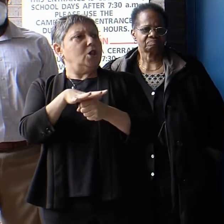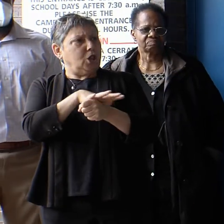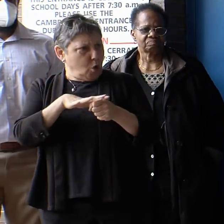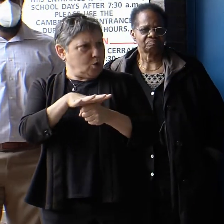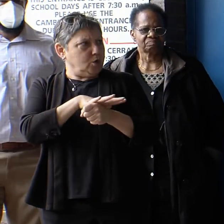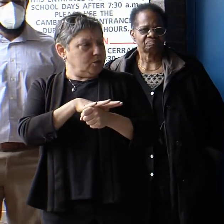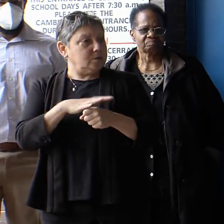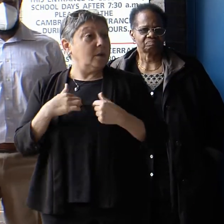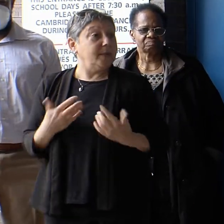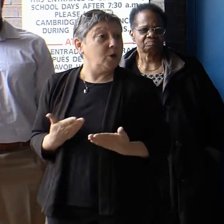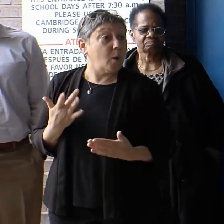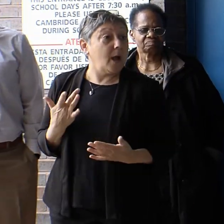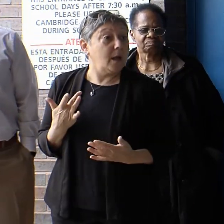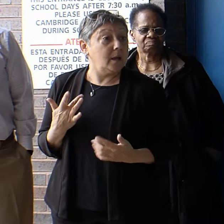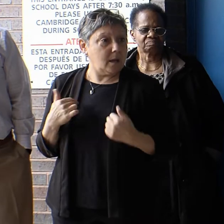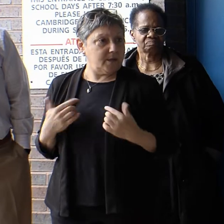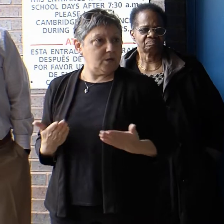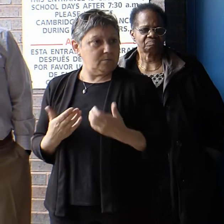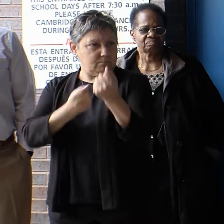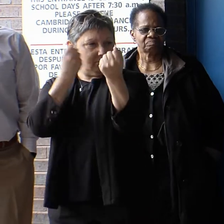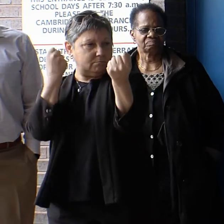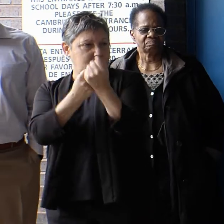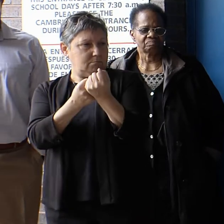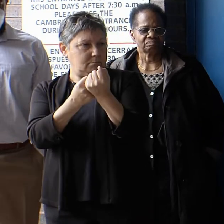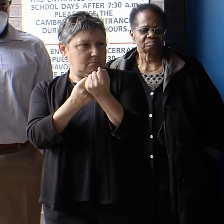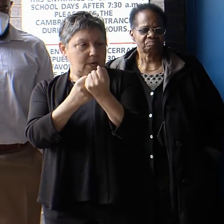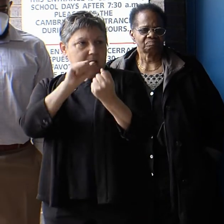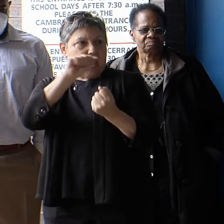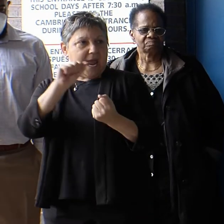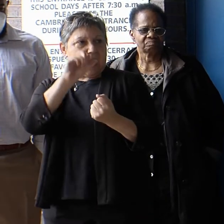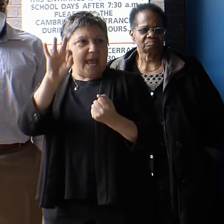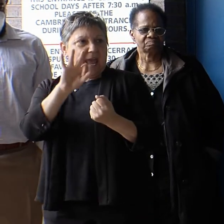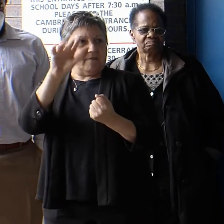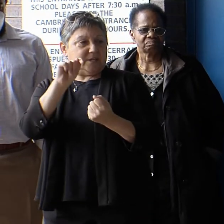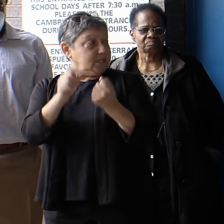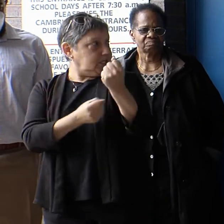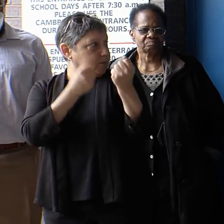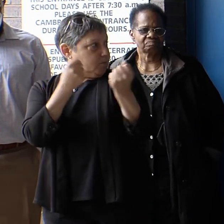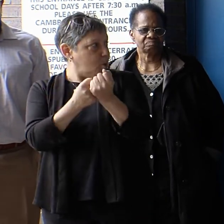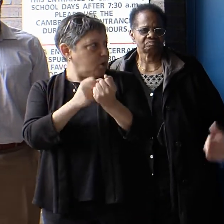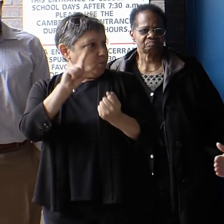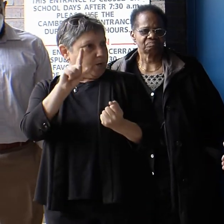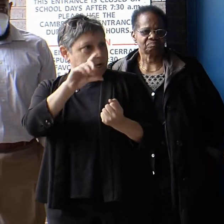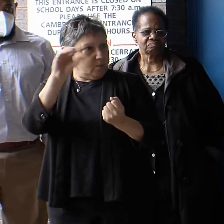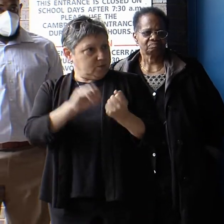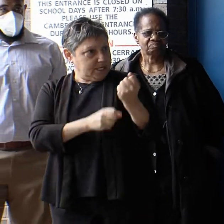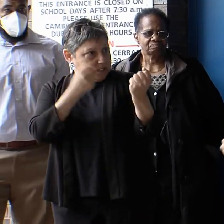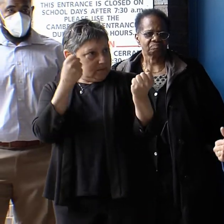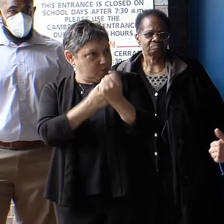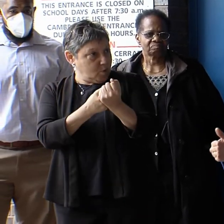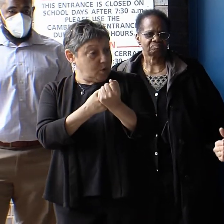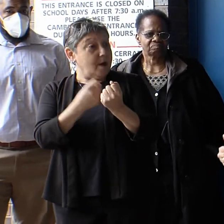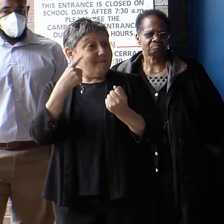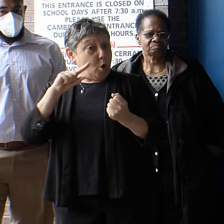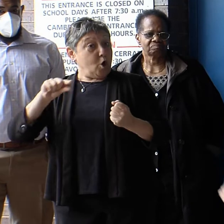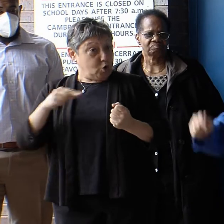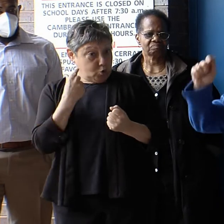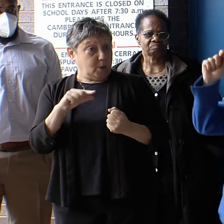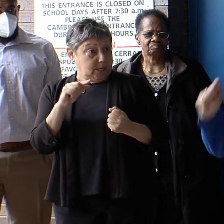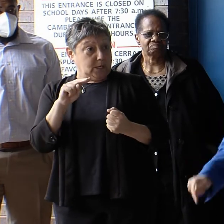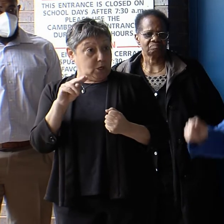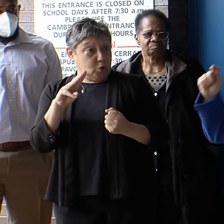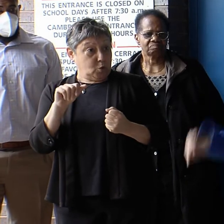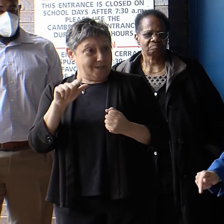So I am here today to give the AFT support, full support, not only for the Green New Deal,